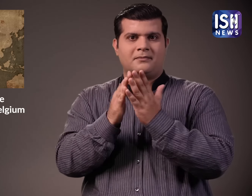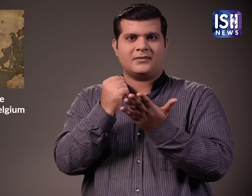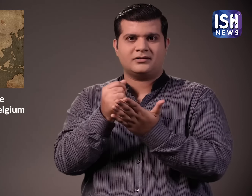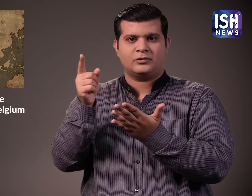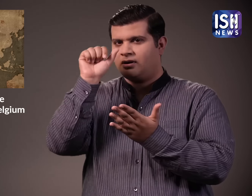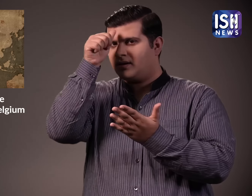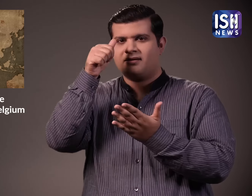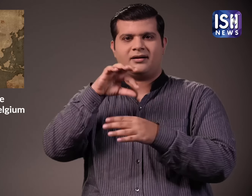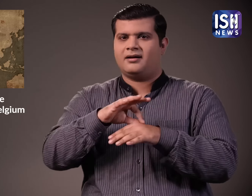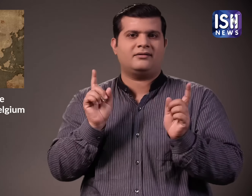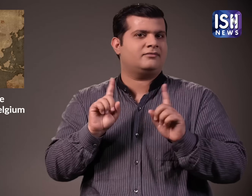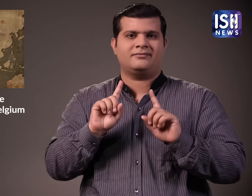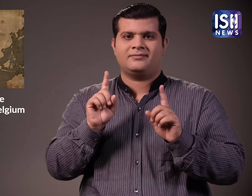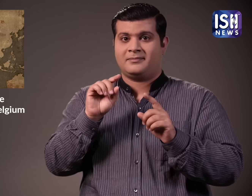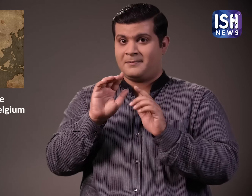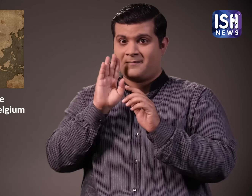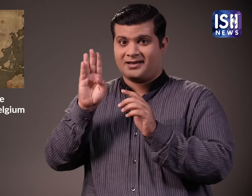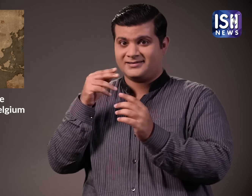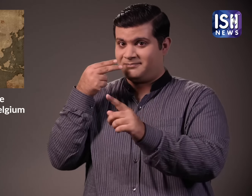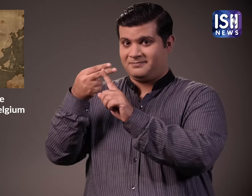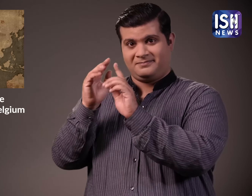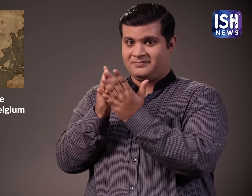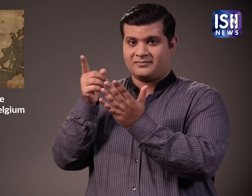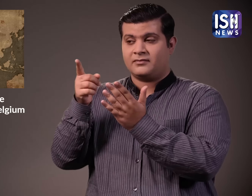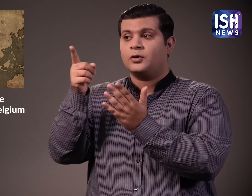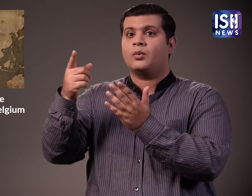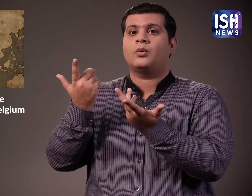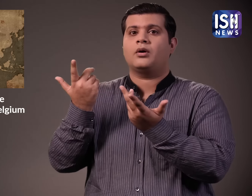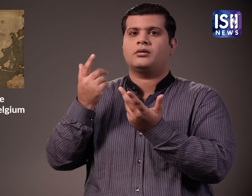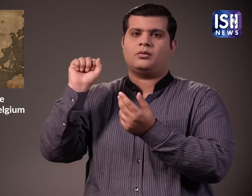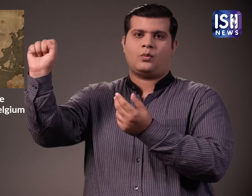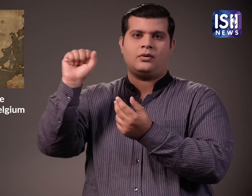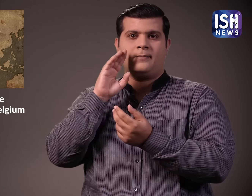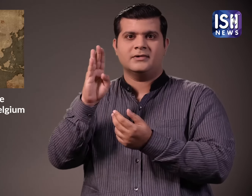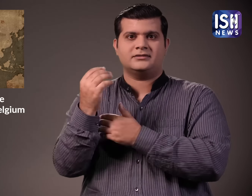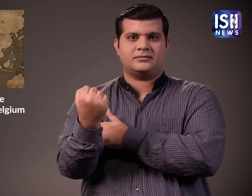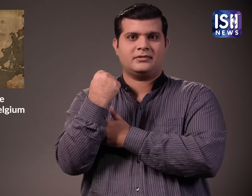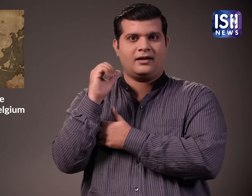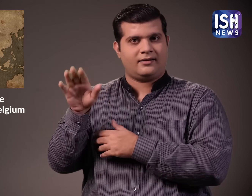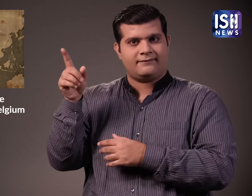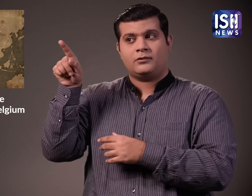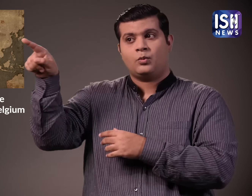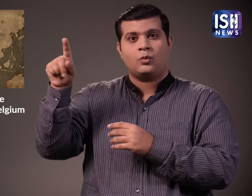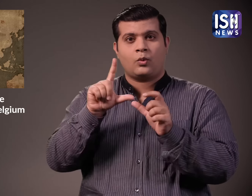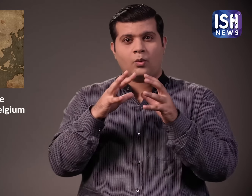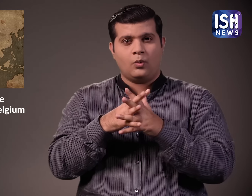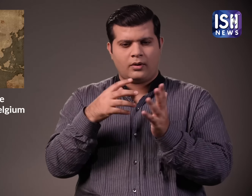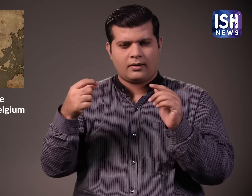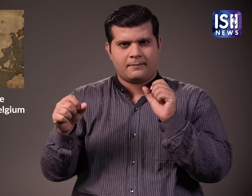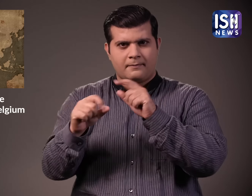Now, Jagpal Preet has a Belgian passport and he has rights which are